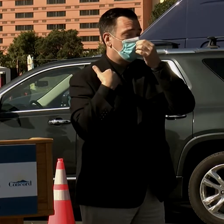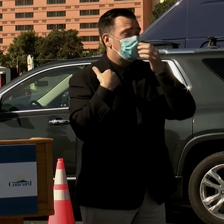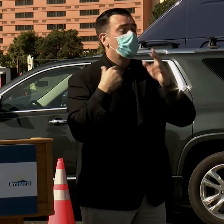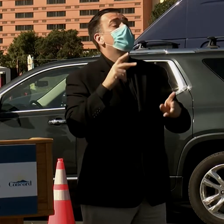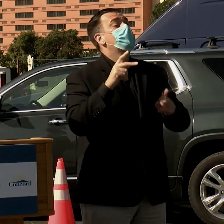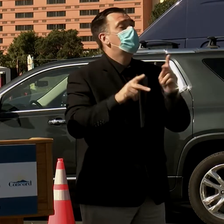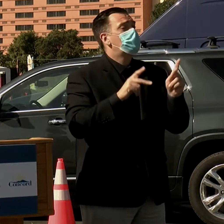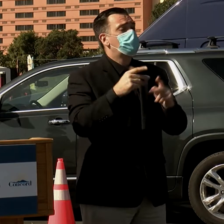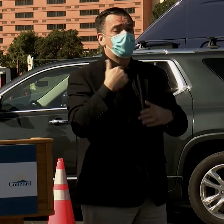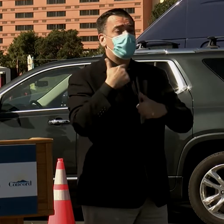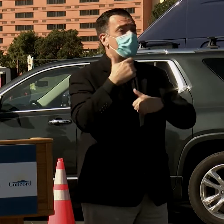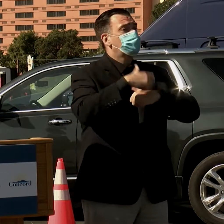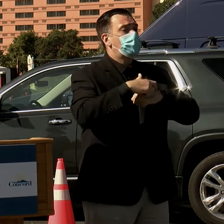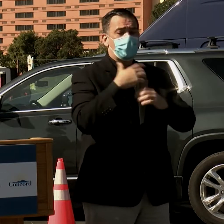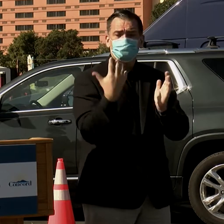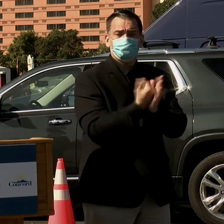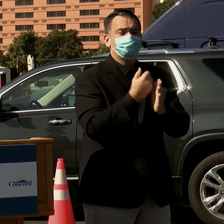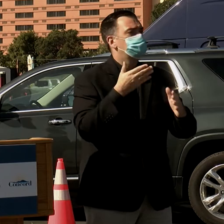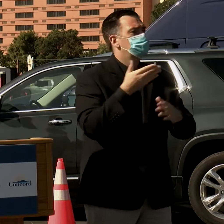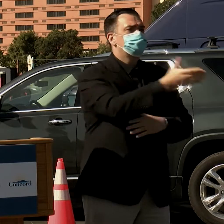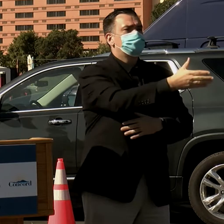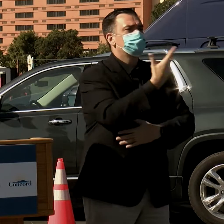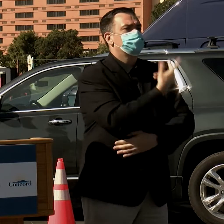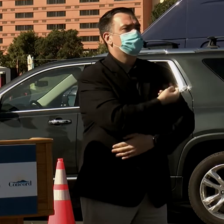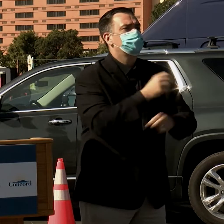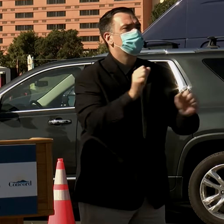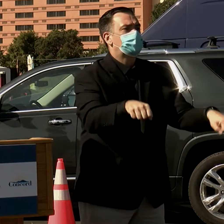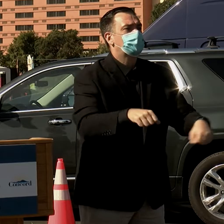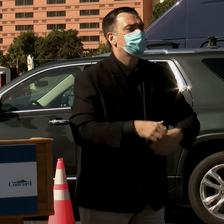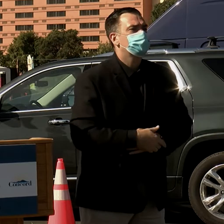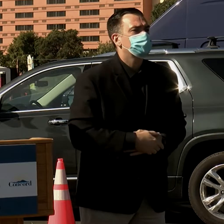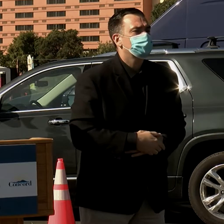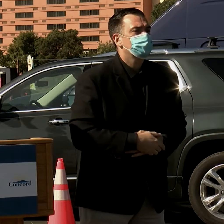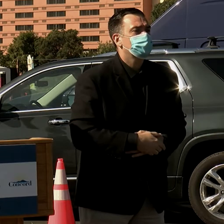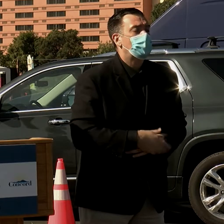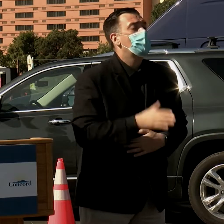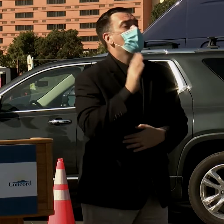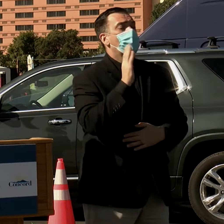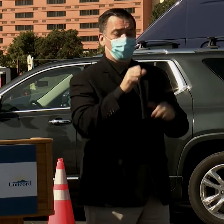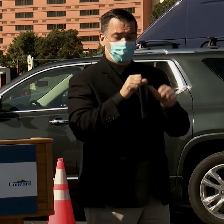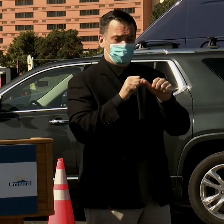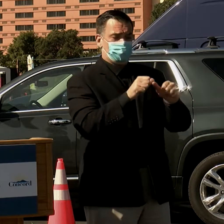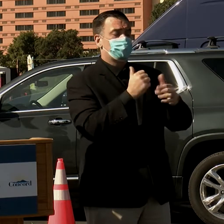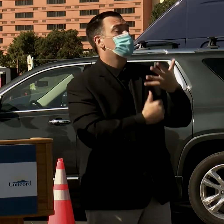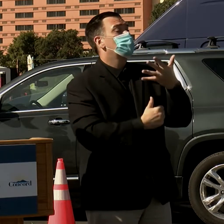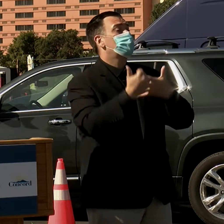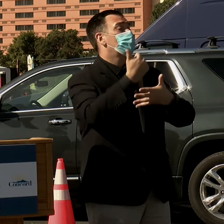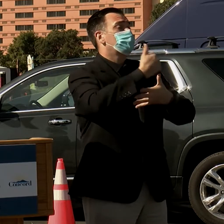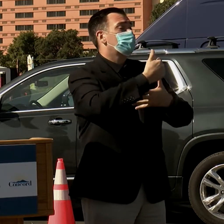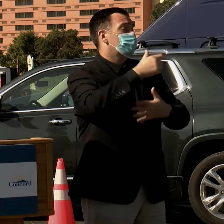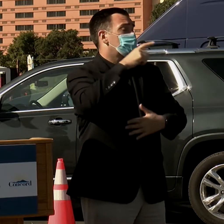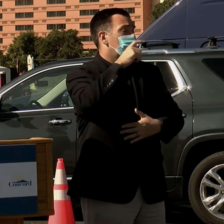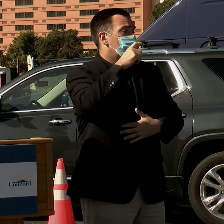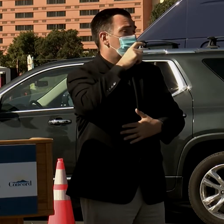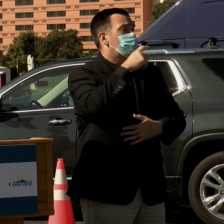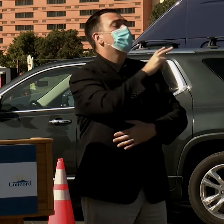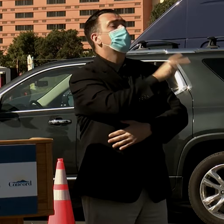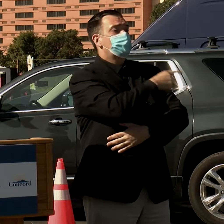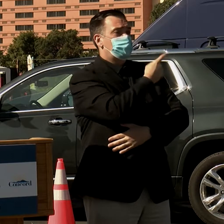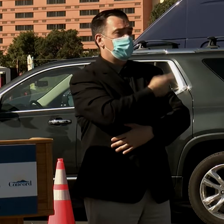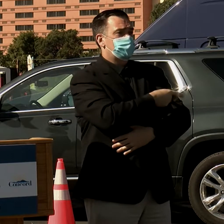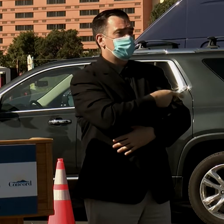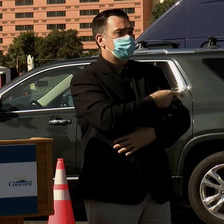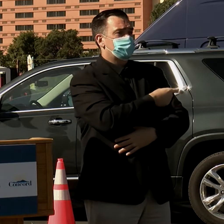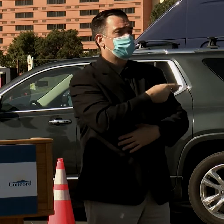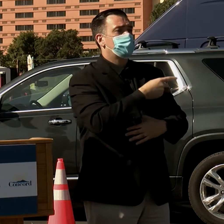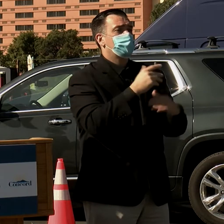go when they have the time. We will continue to prioritize appointments for patients for the lowest